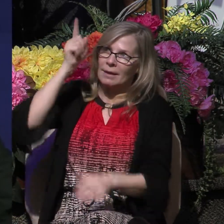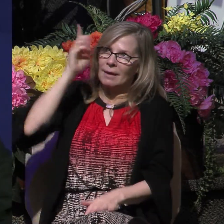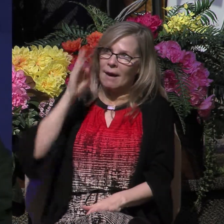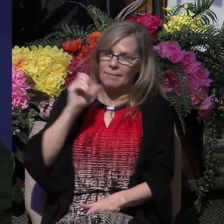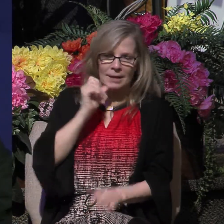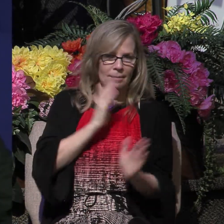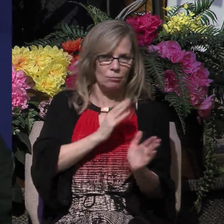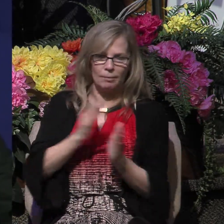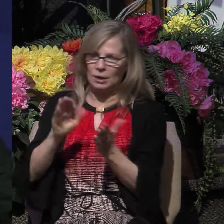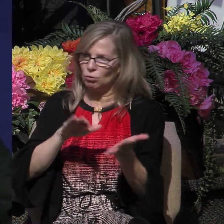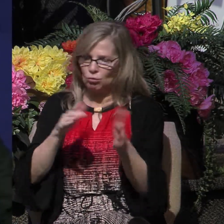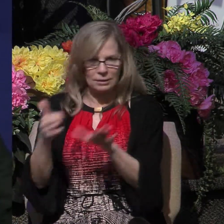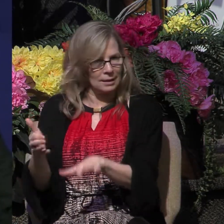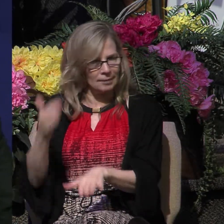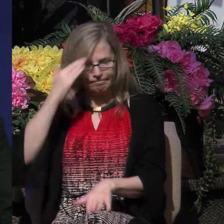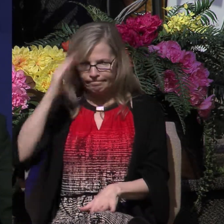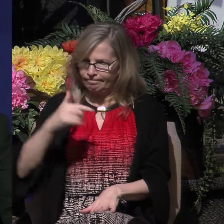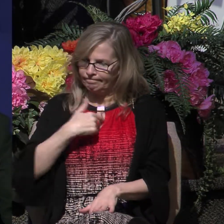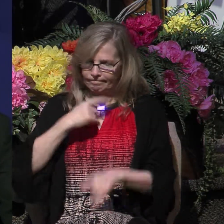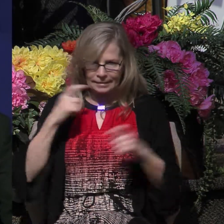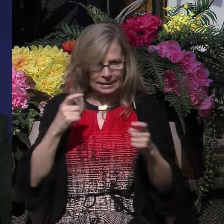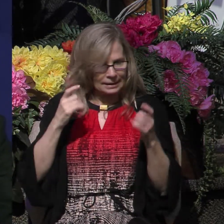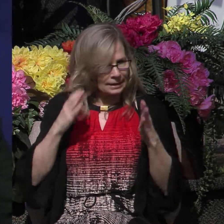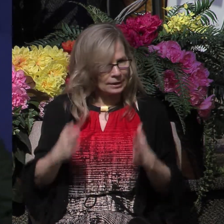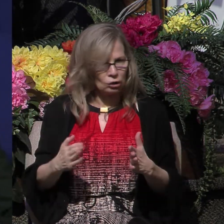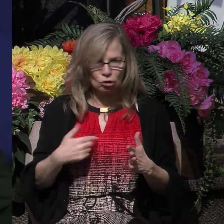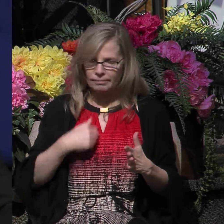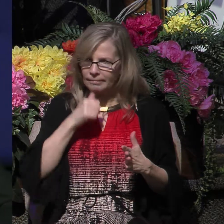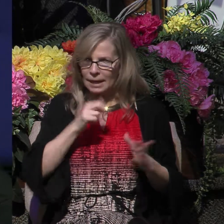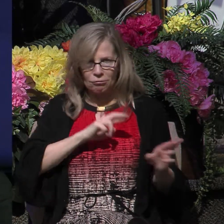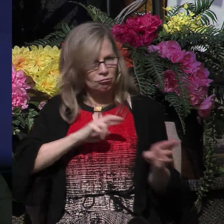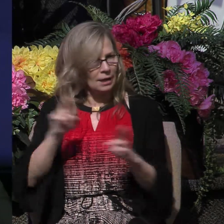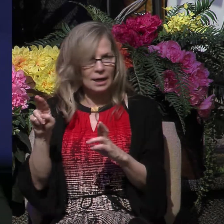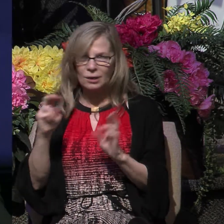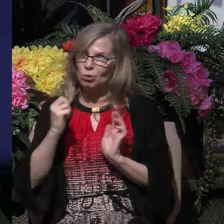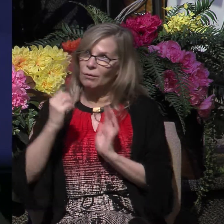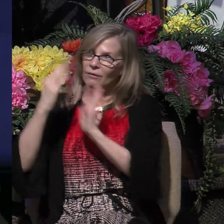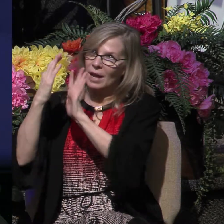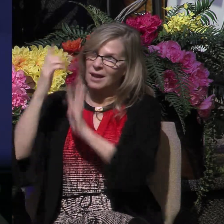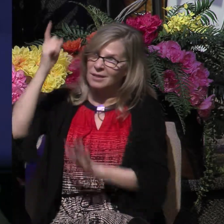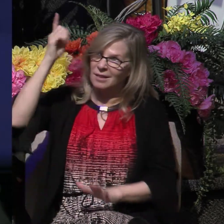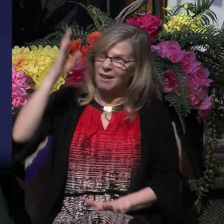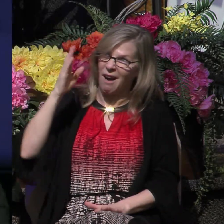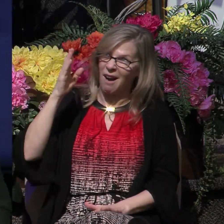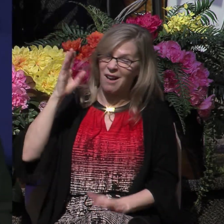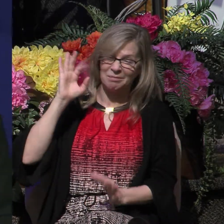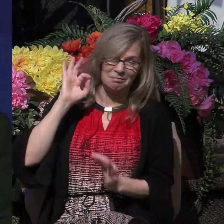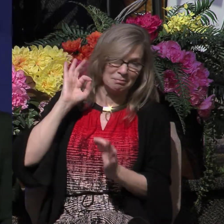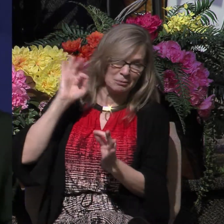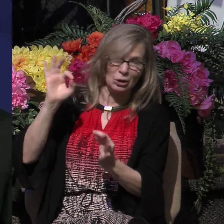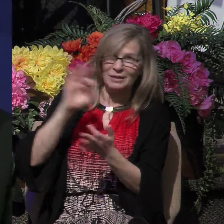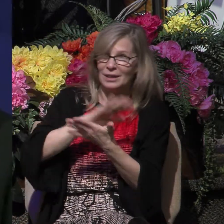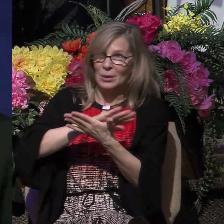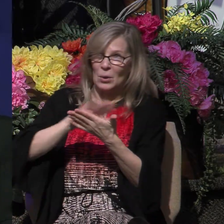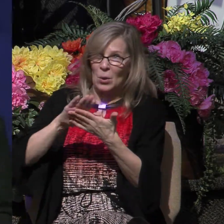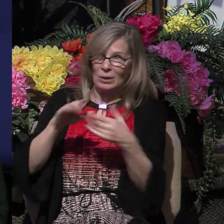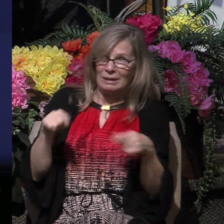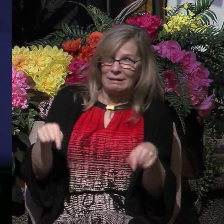die. He knew he was a sinner and not ready to face the God who is perfectly holy, who therefore